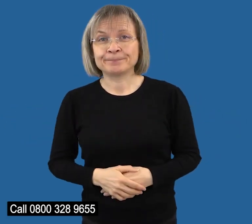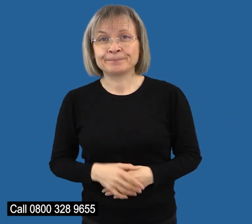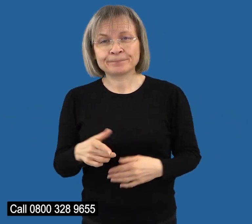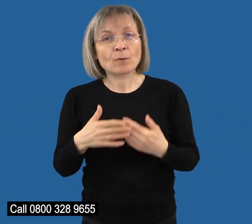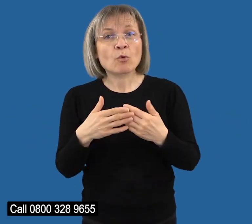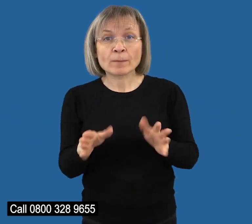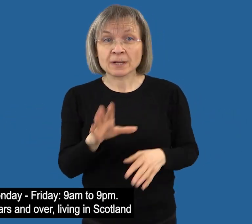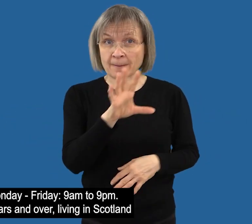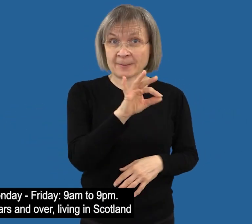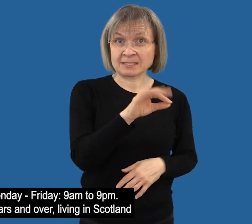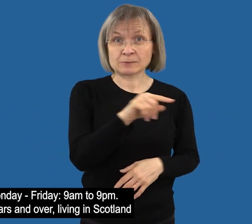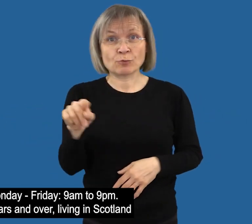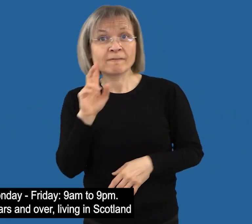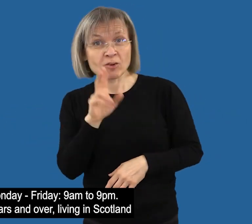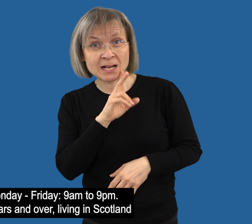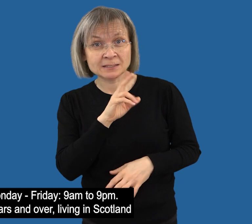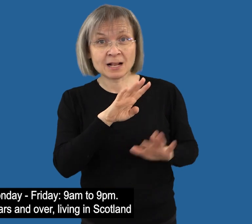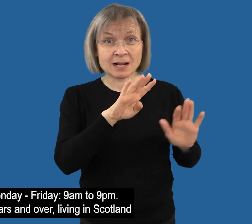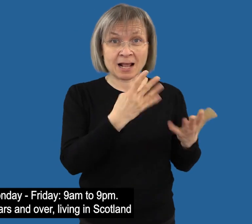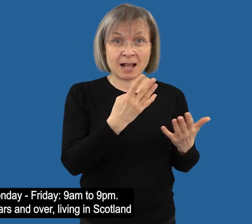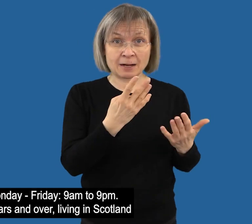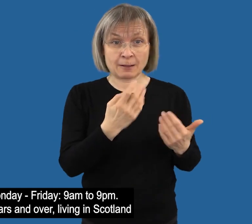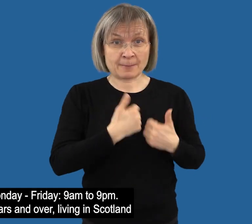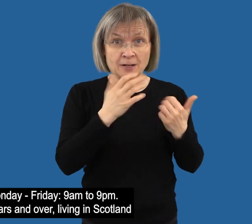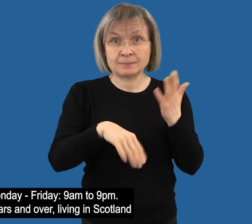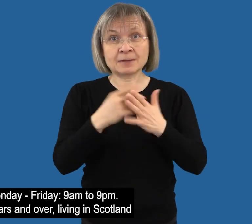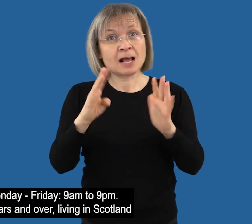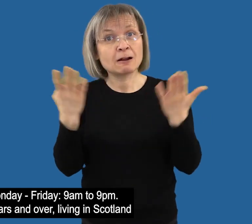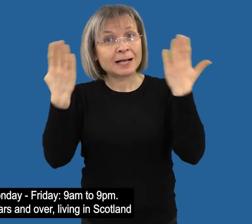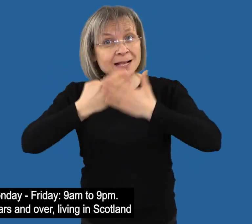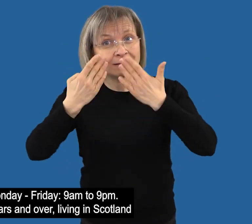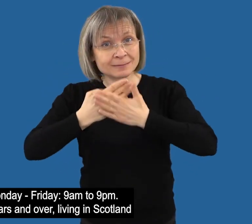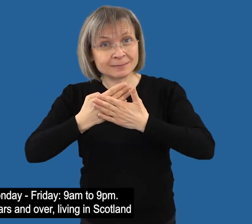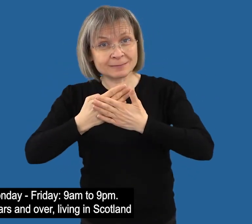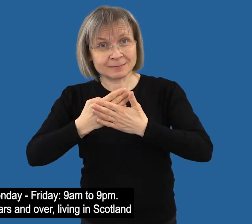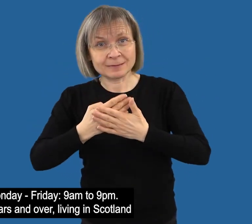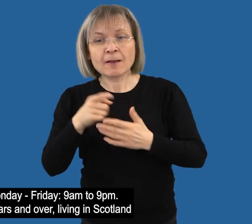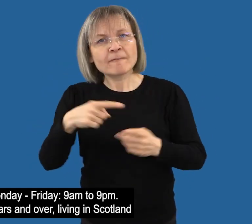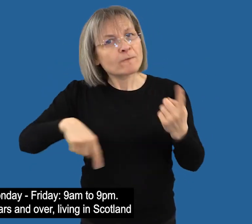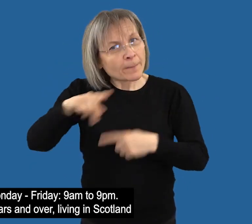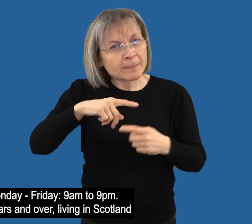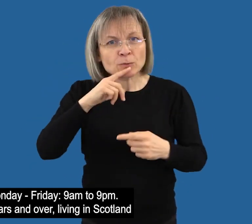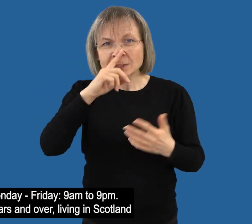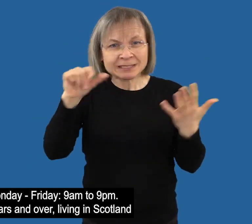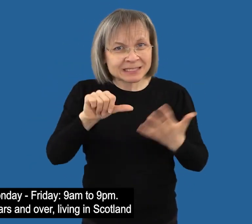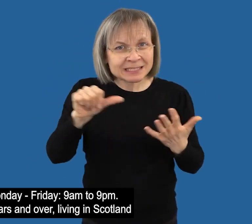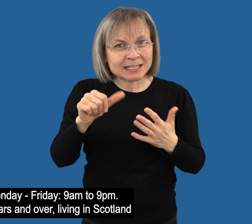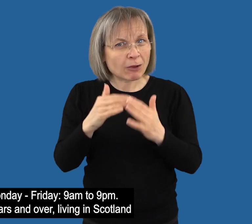Monday to Friday, 9am to 9pm 16 years and over,